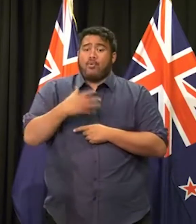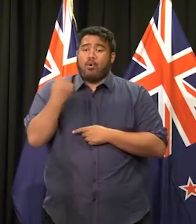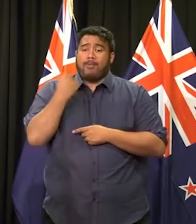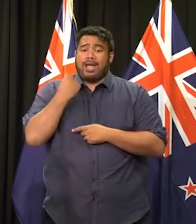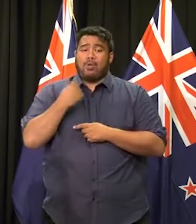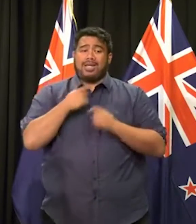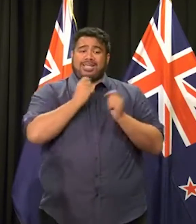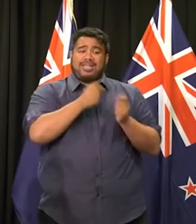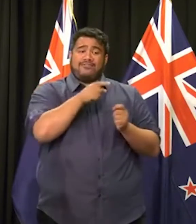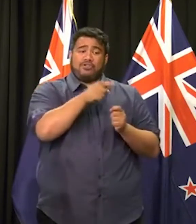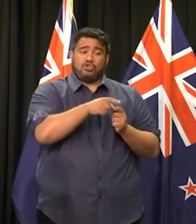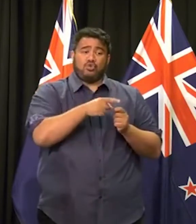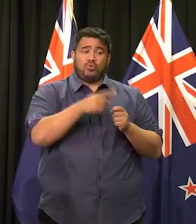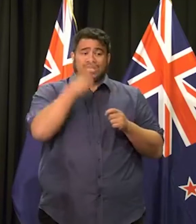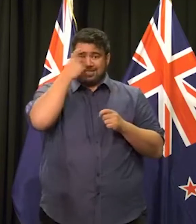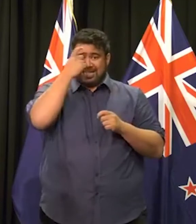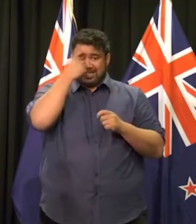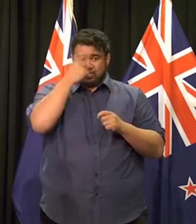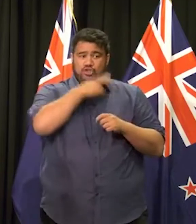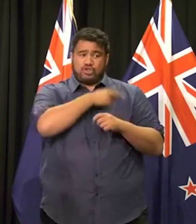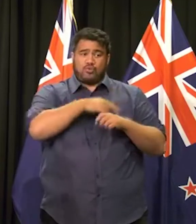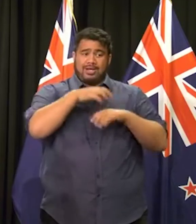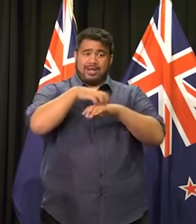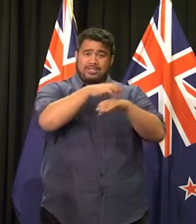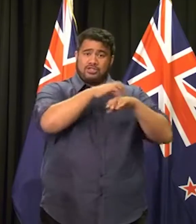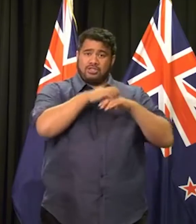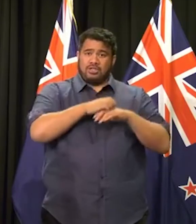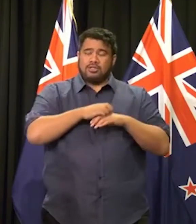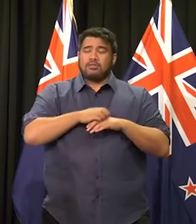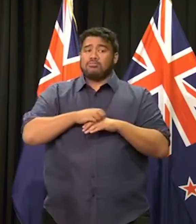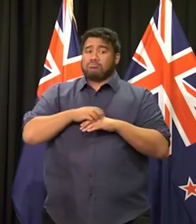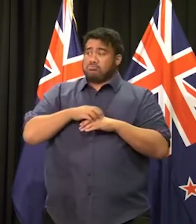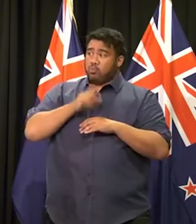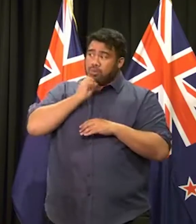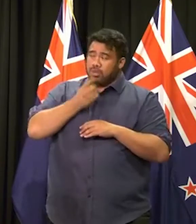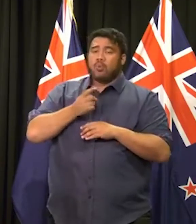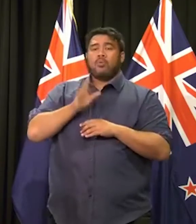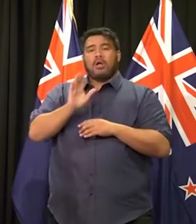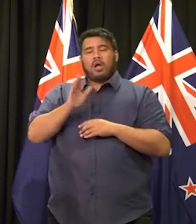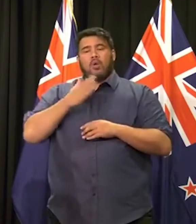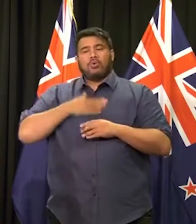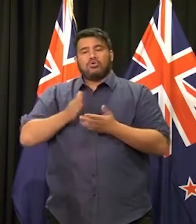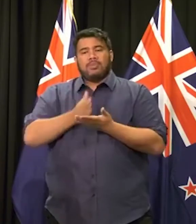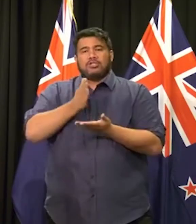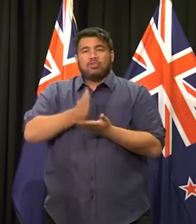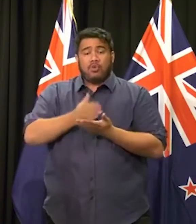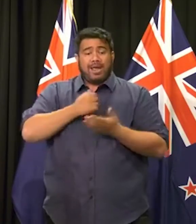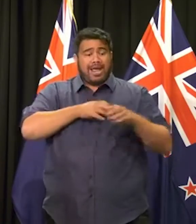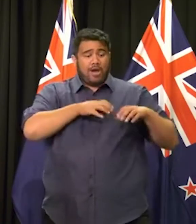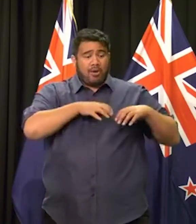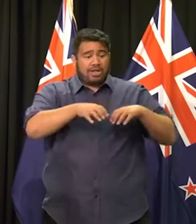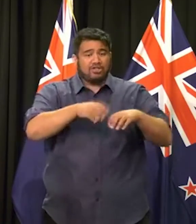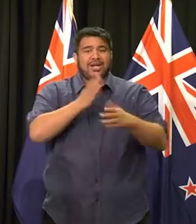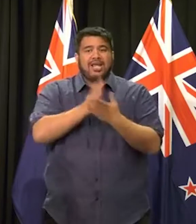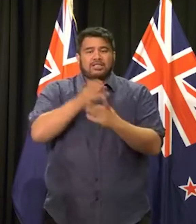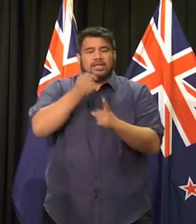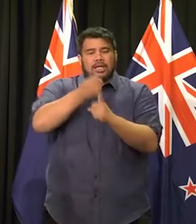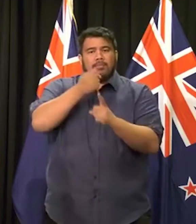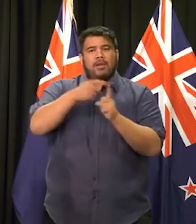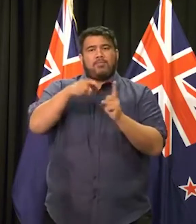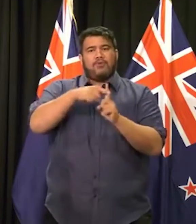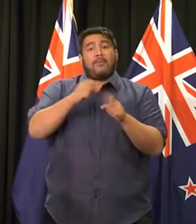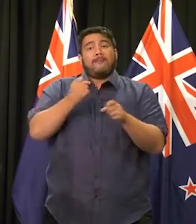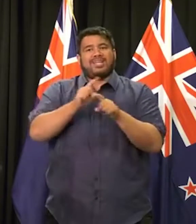agencies? Again, I need to make sure that whatever action we take, it actually would have been the kind of thing that could have made a difference in this case.